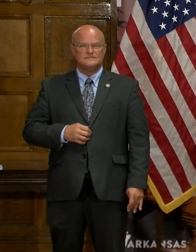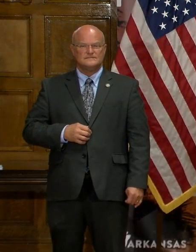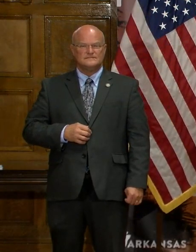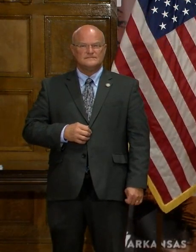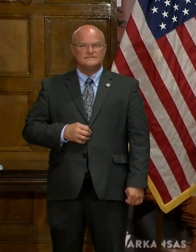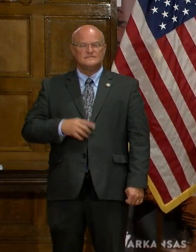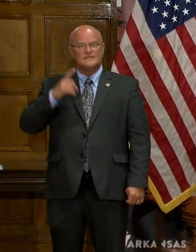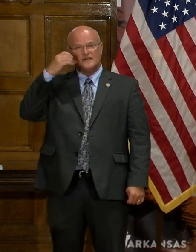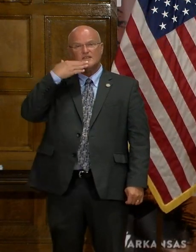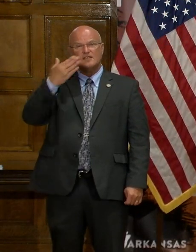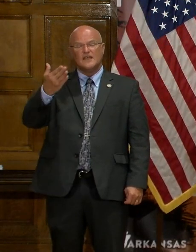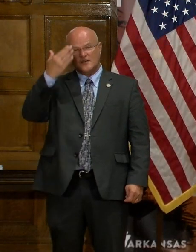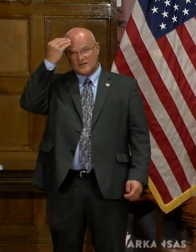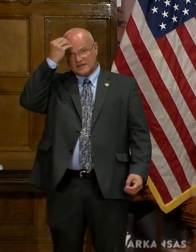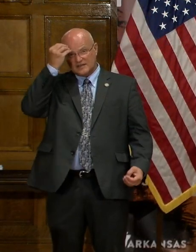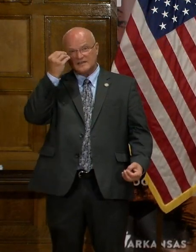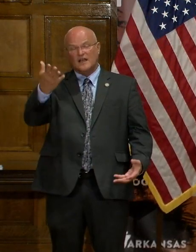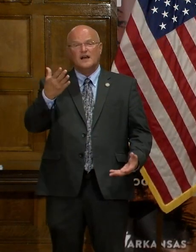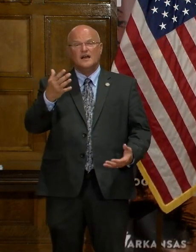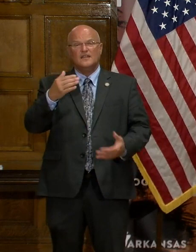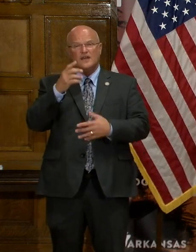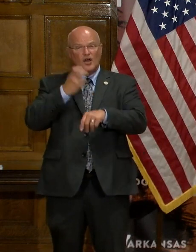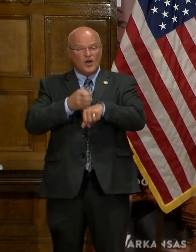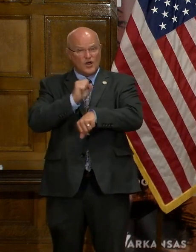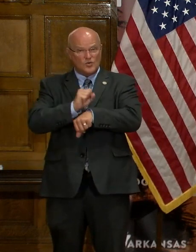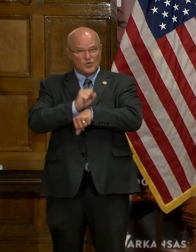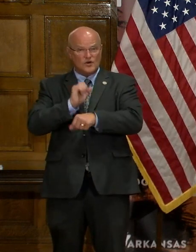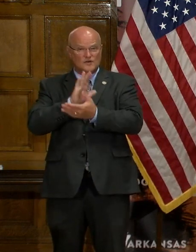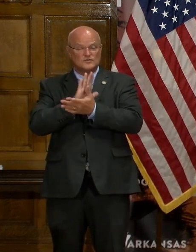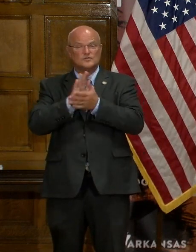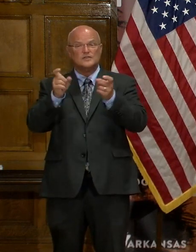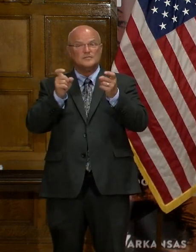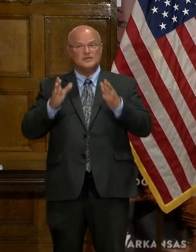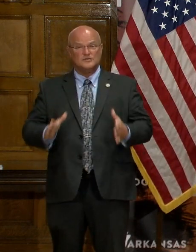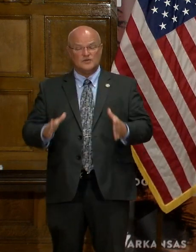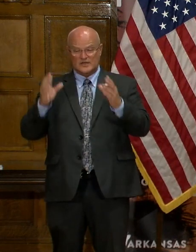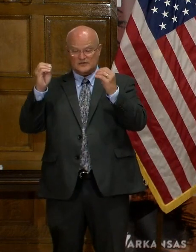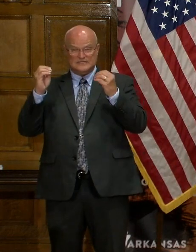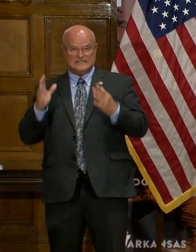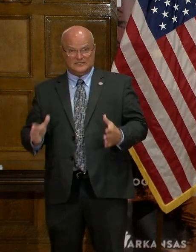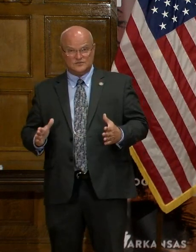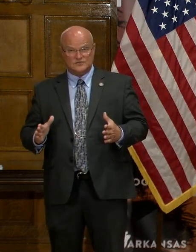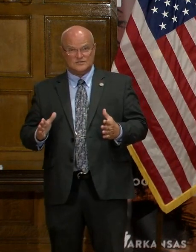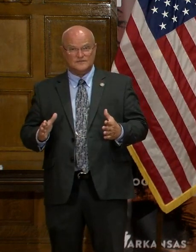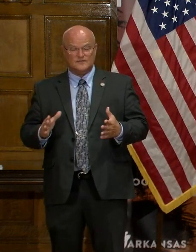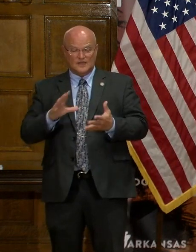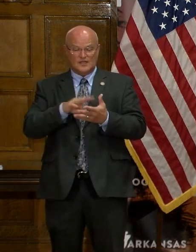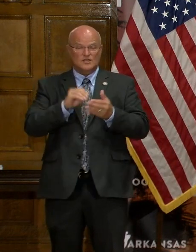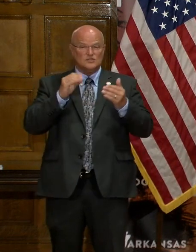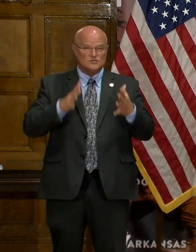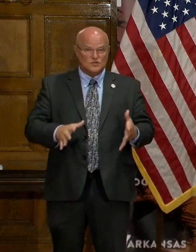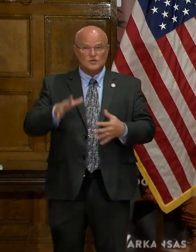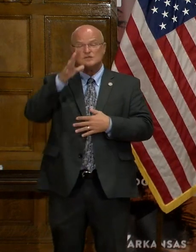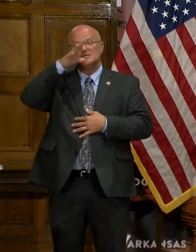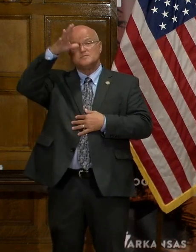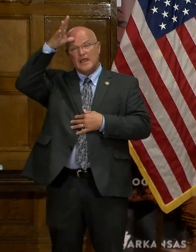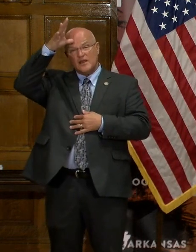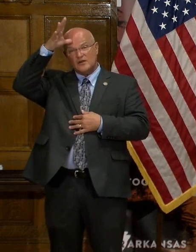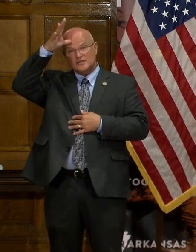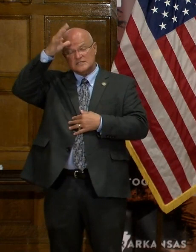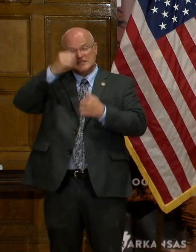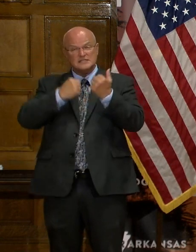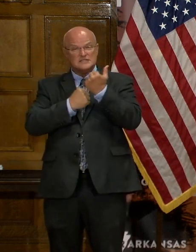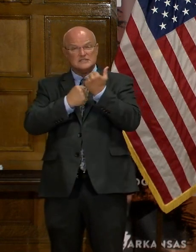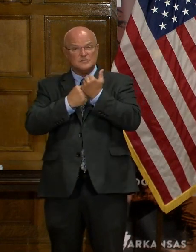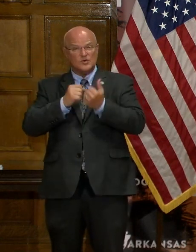Governor, thank you for acknowledging the hard work of our school administrators and teachers, students and the parents and